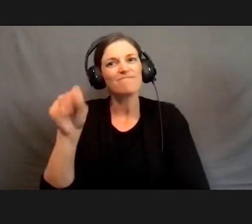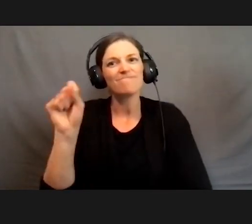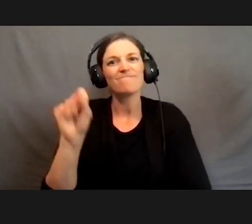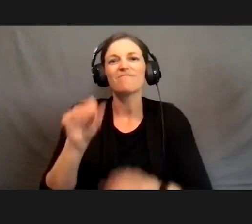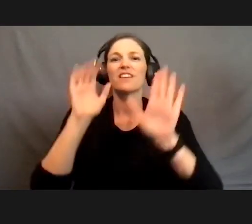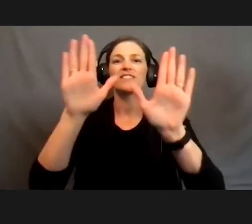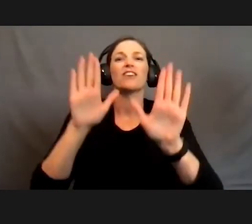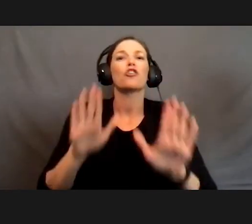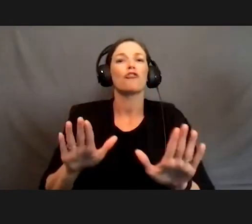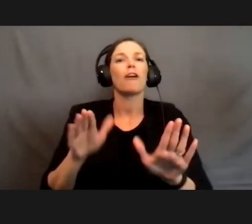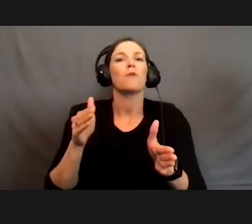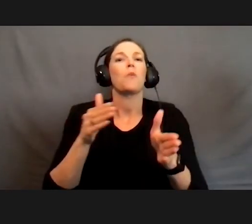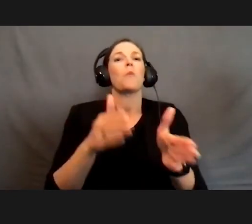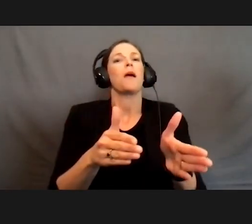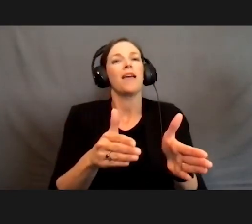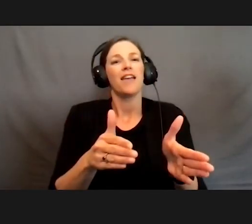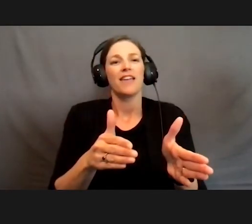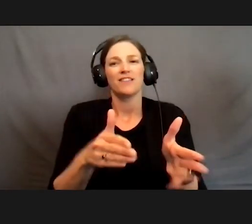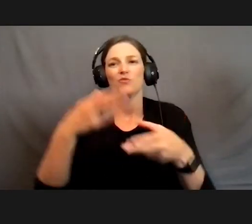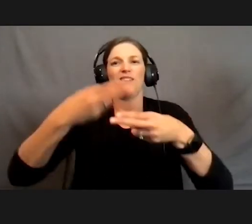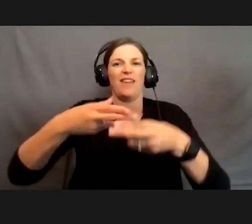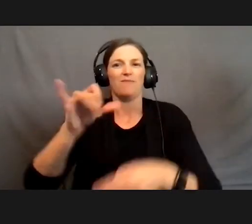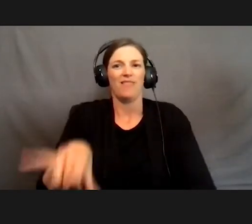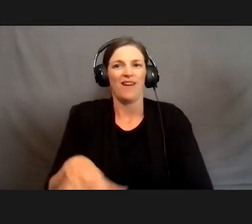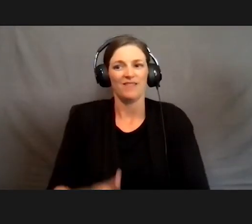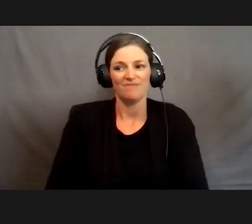way to name that.